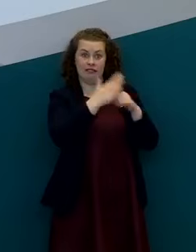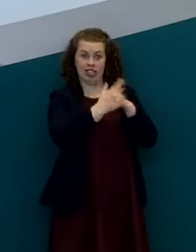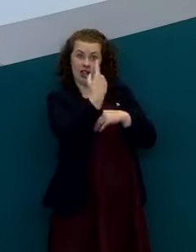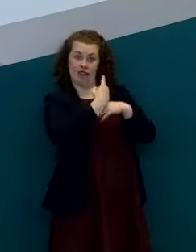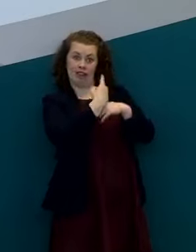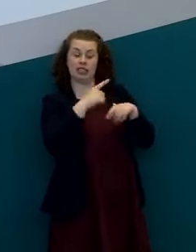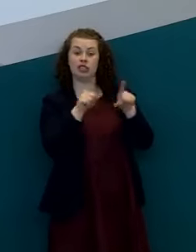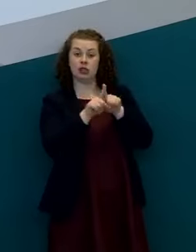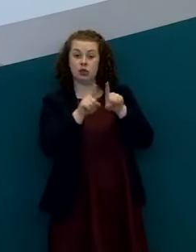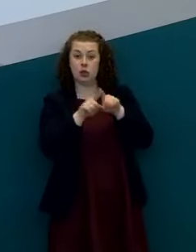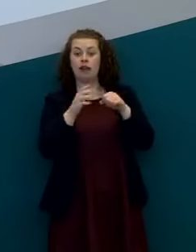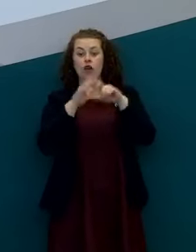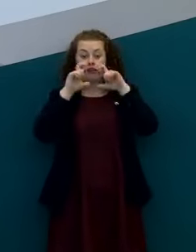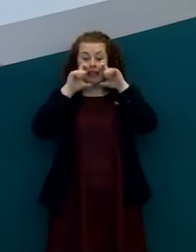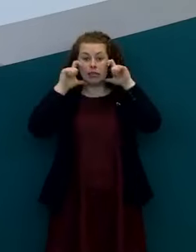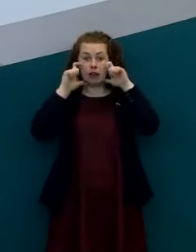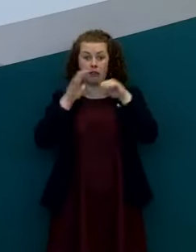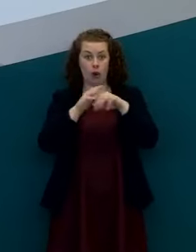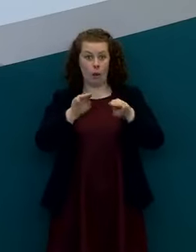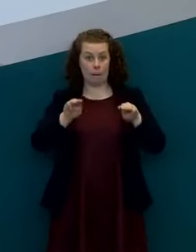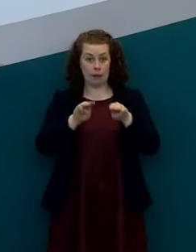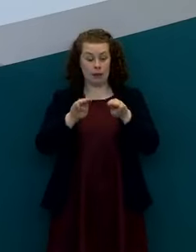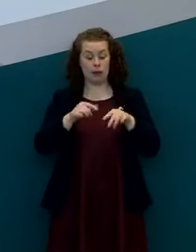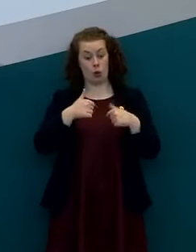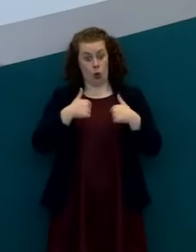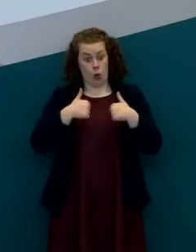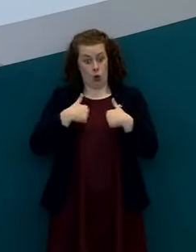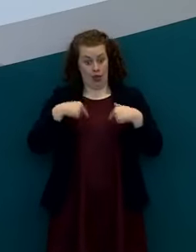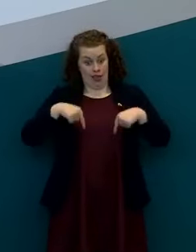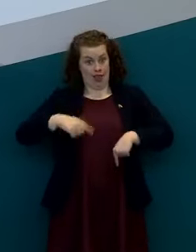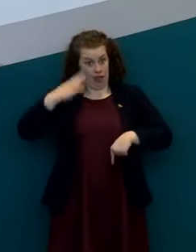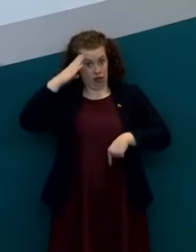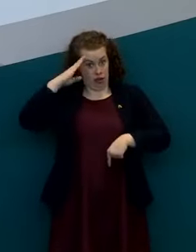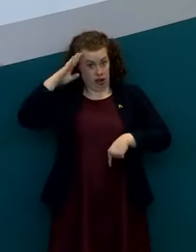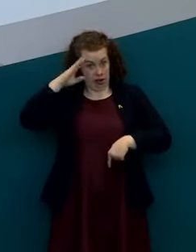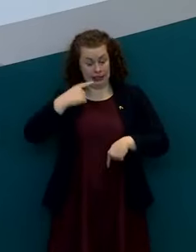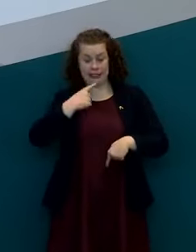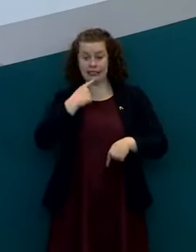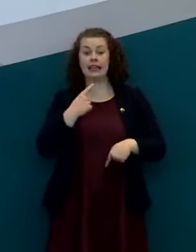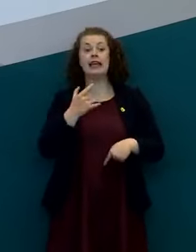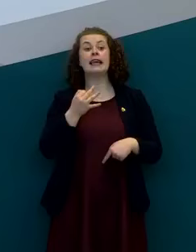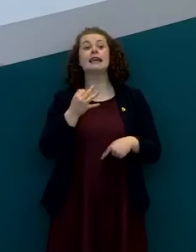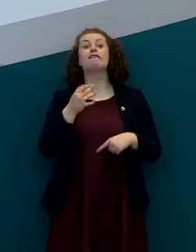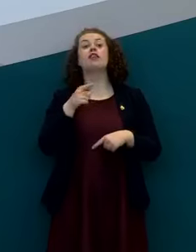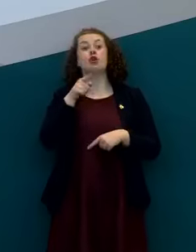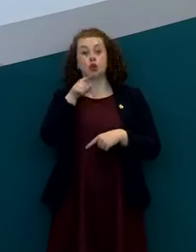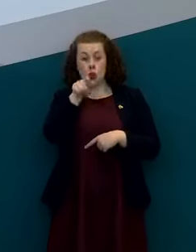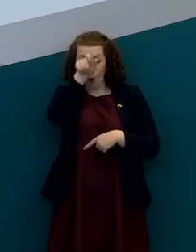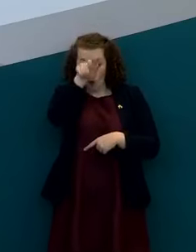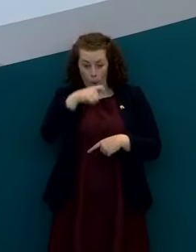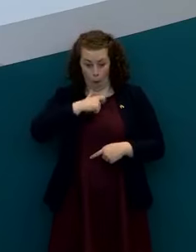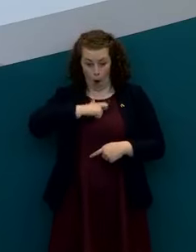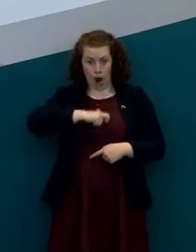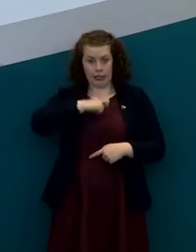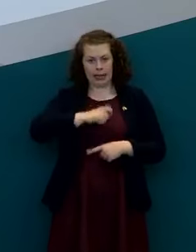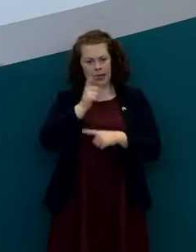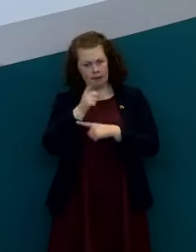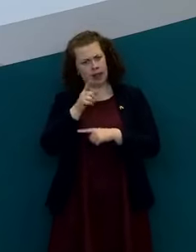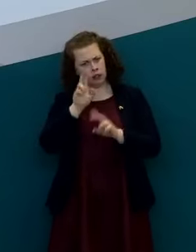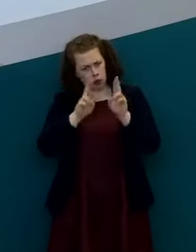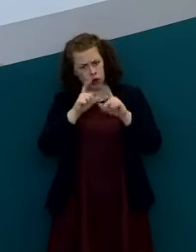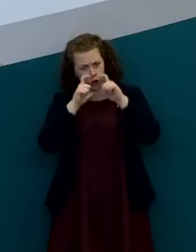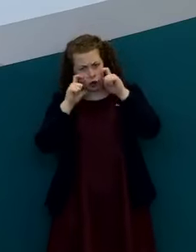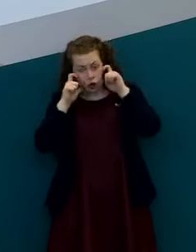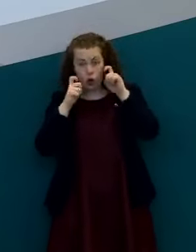um for the general public uh what we've been saying is that we want if if if you were advised as an individual uh or if you were to wear